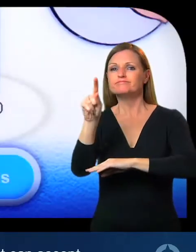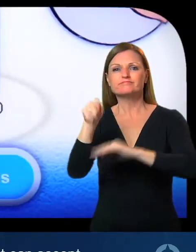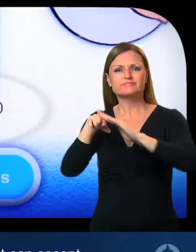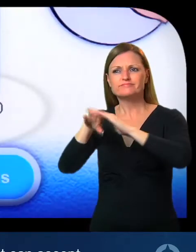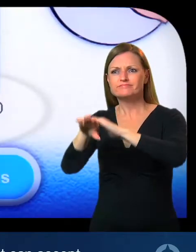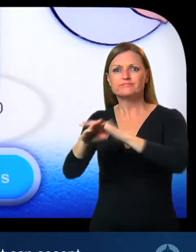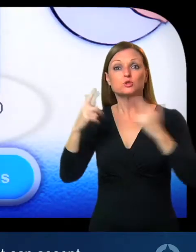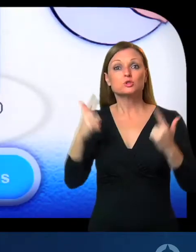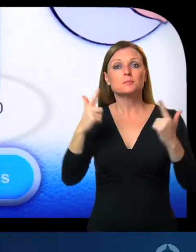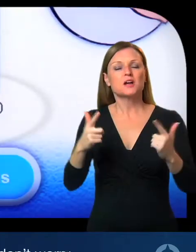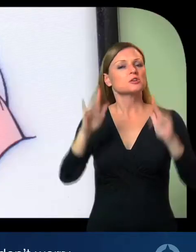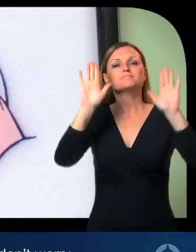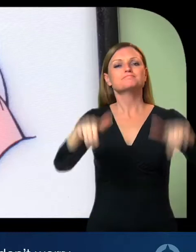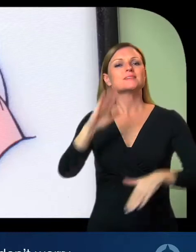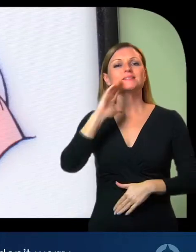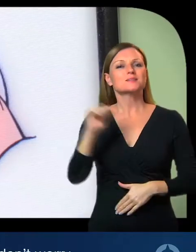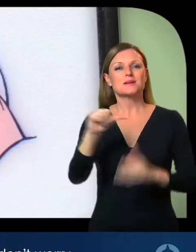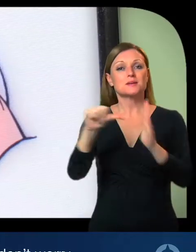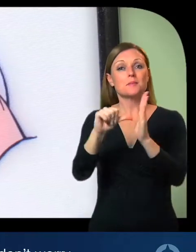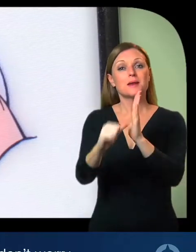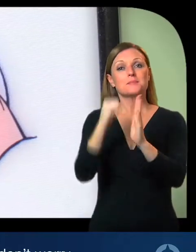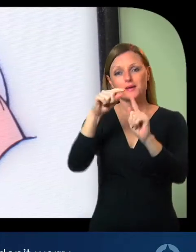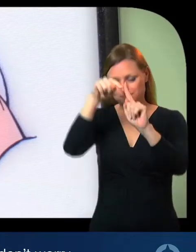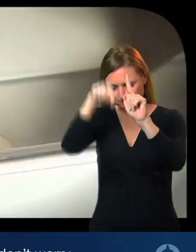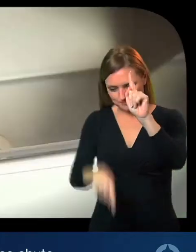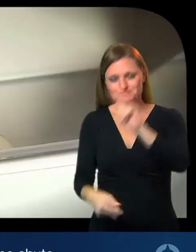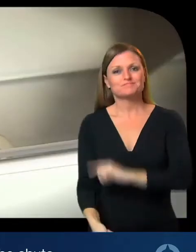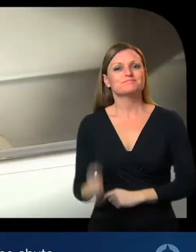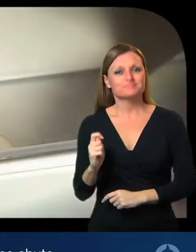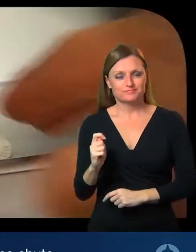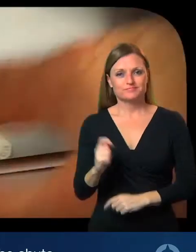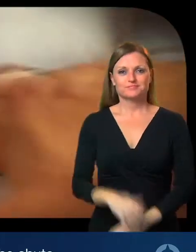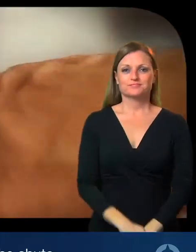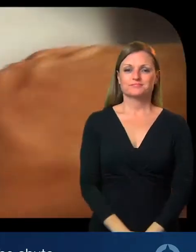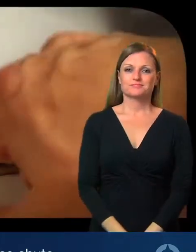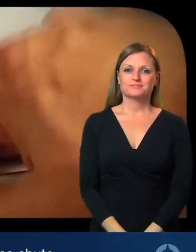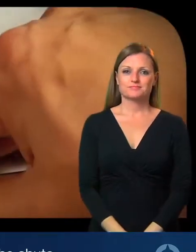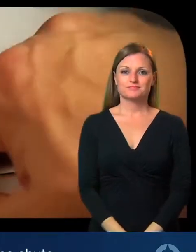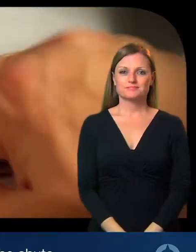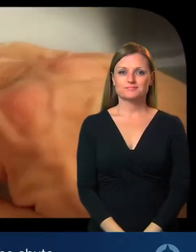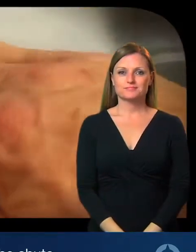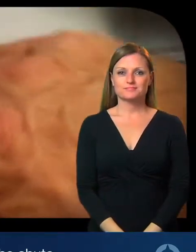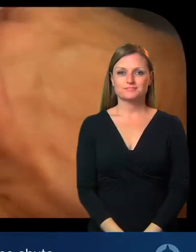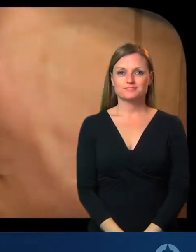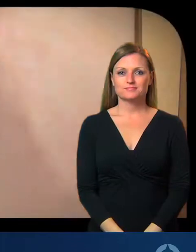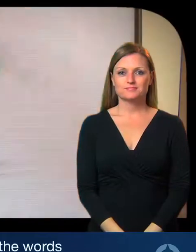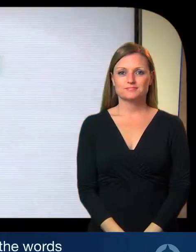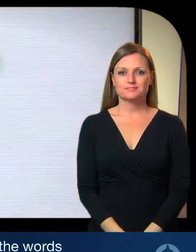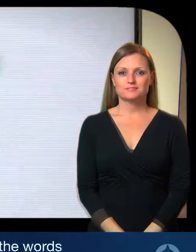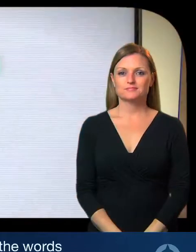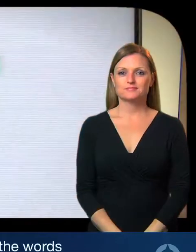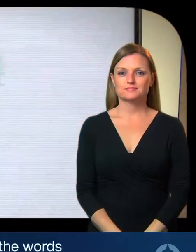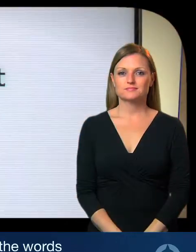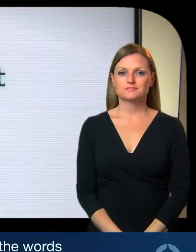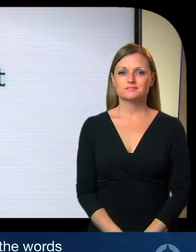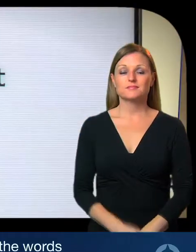notes it can accept if you don't have the exact amount don't worry you can collect the change from the shoot once your